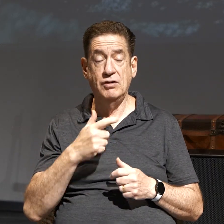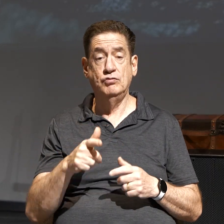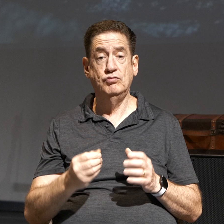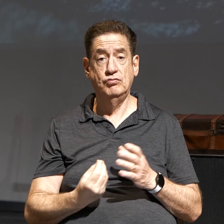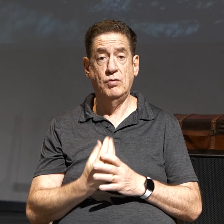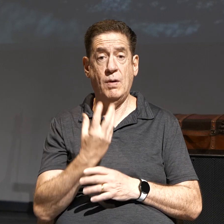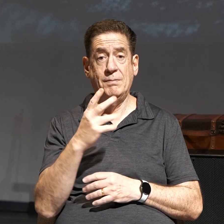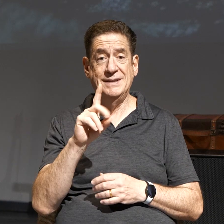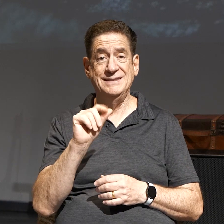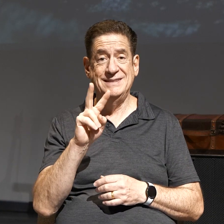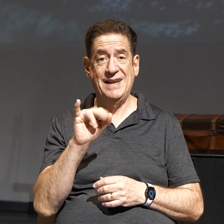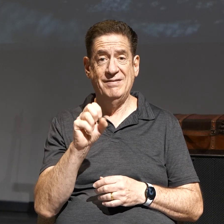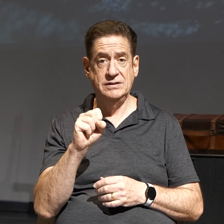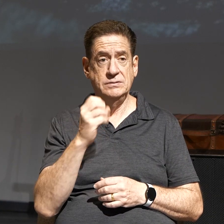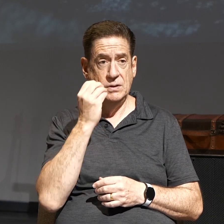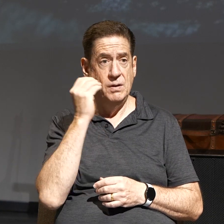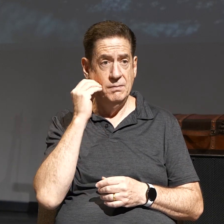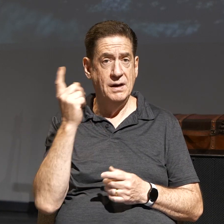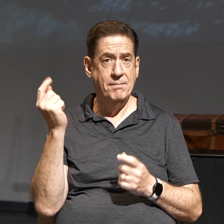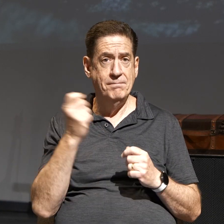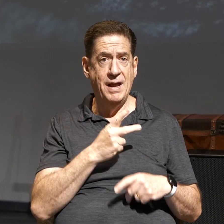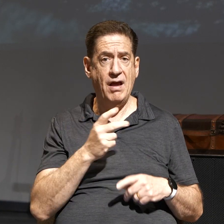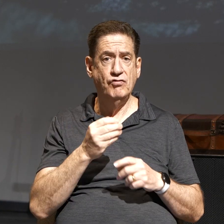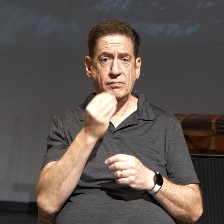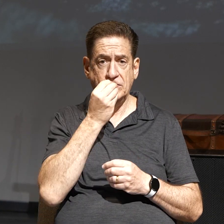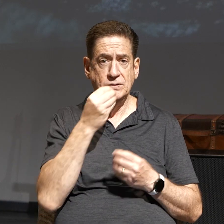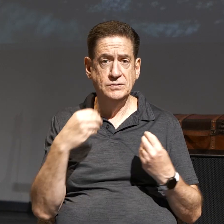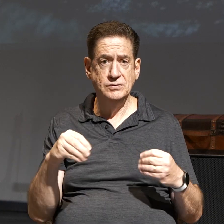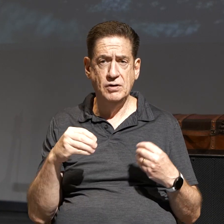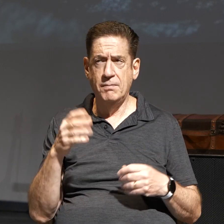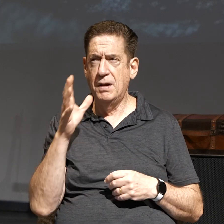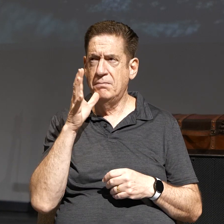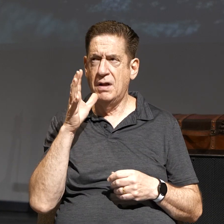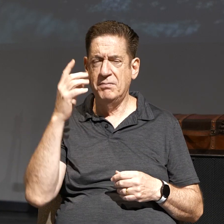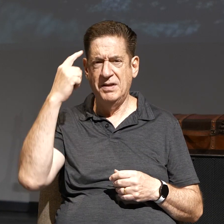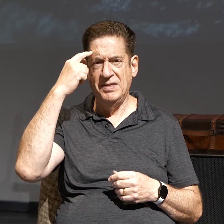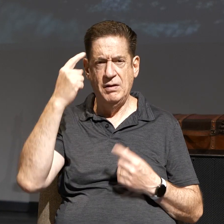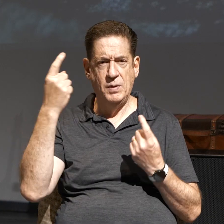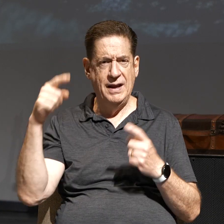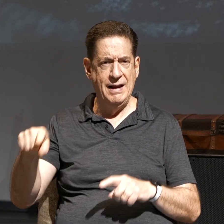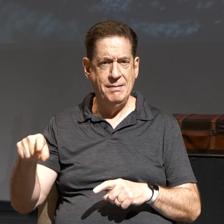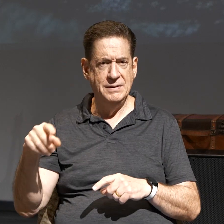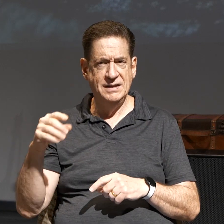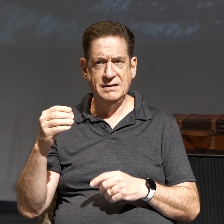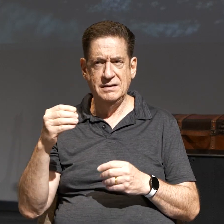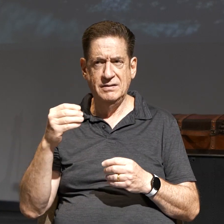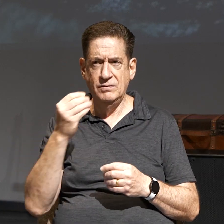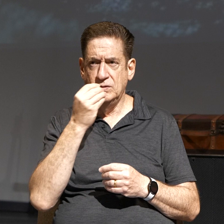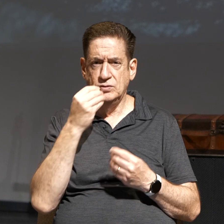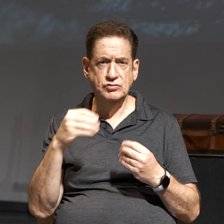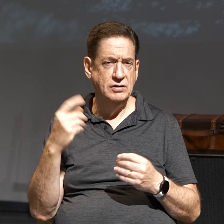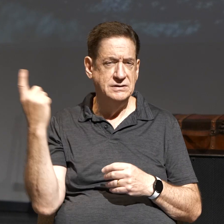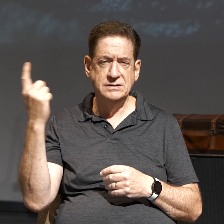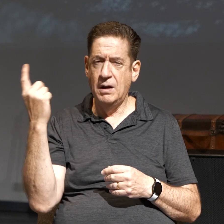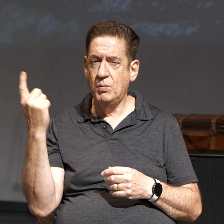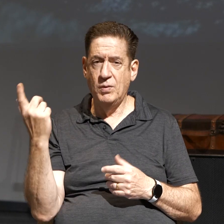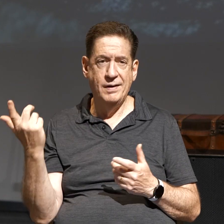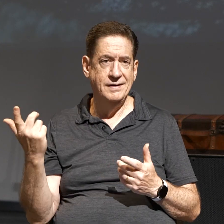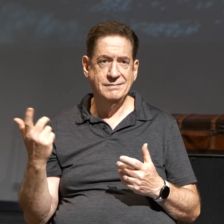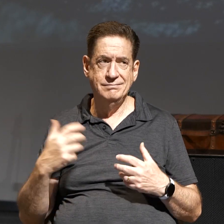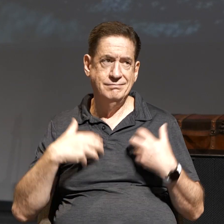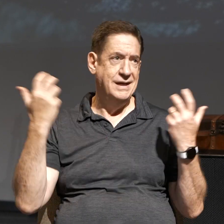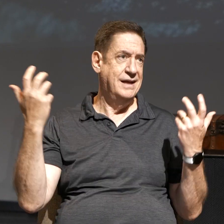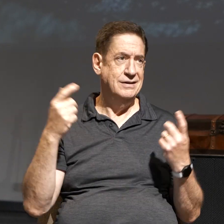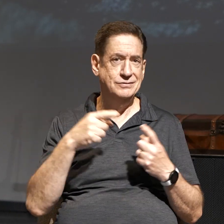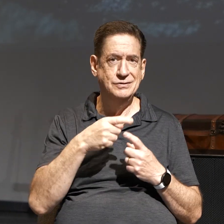we would come back from the marketplace, and my mom would be thinking about something that happened in the marketplace, like maybe someone ripped her off or somebody